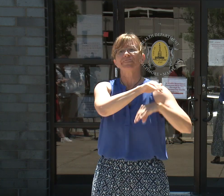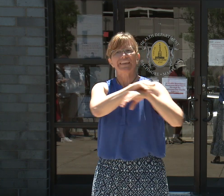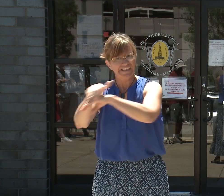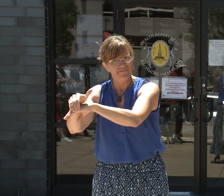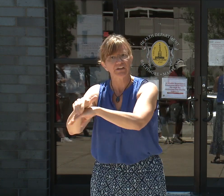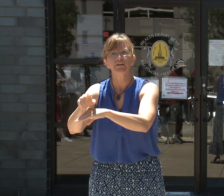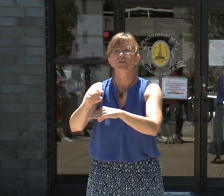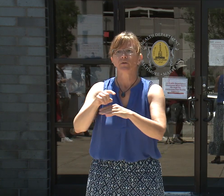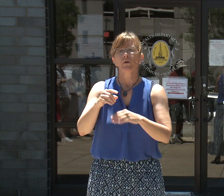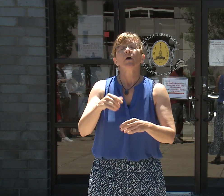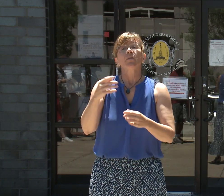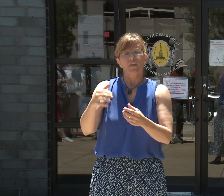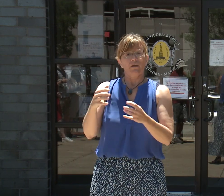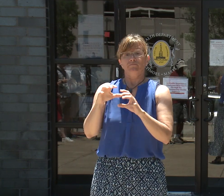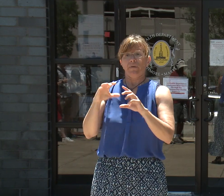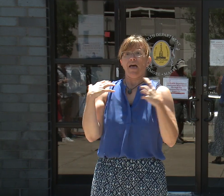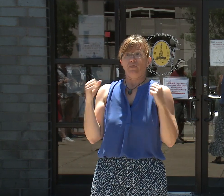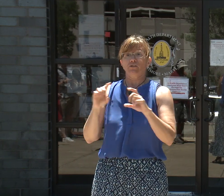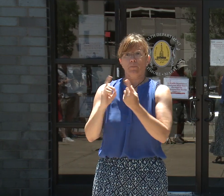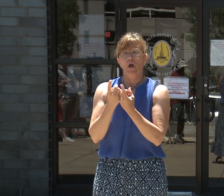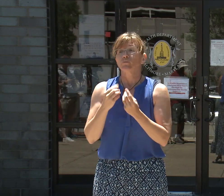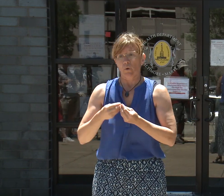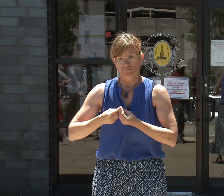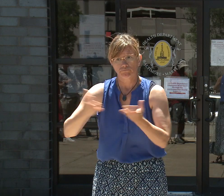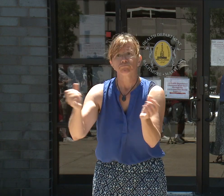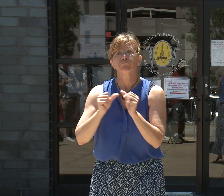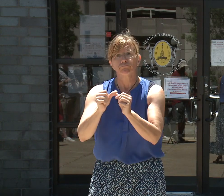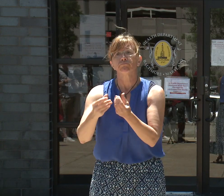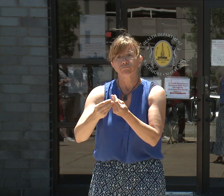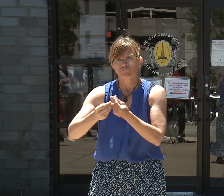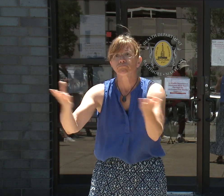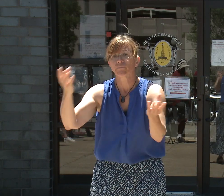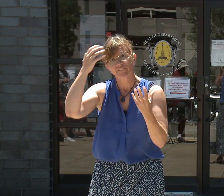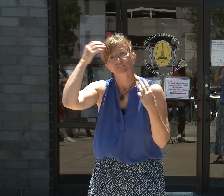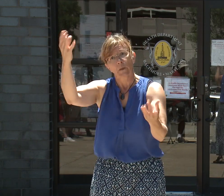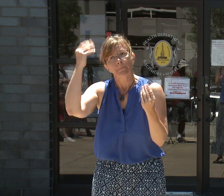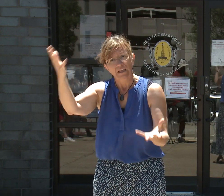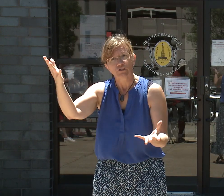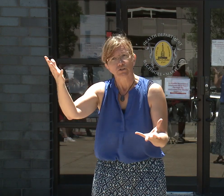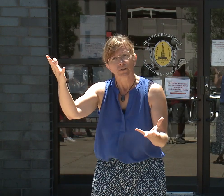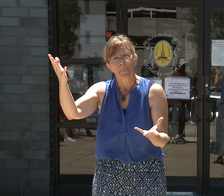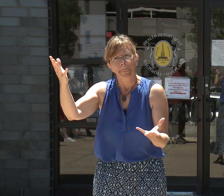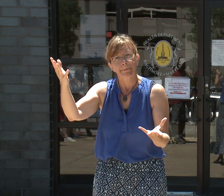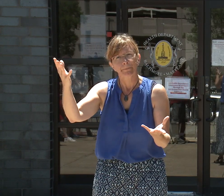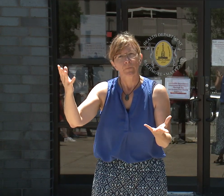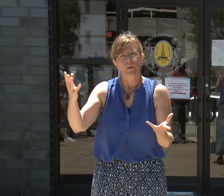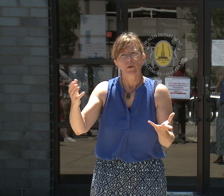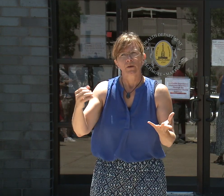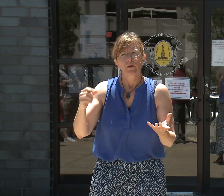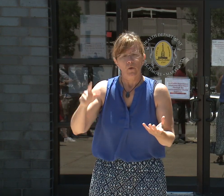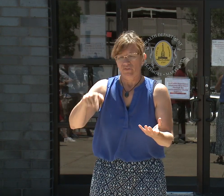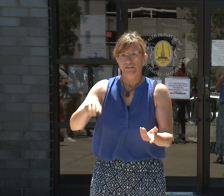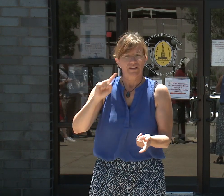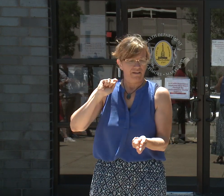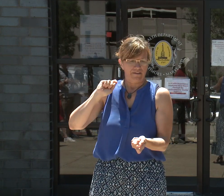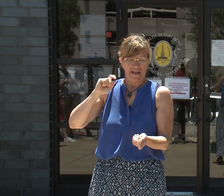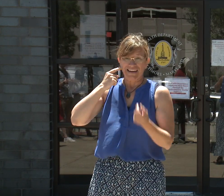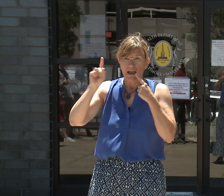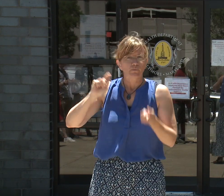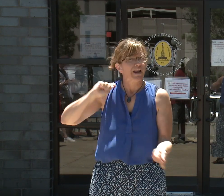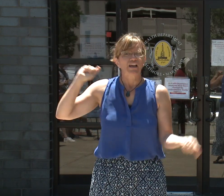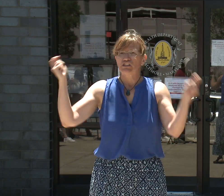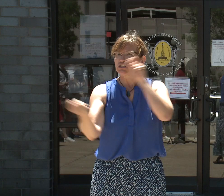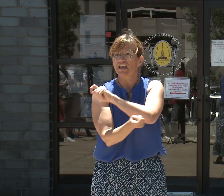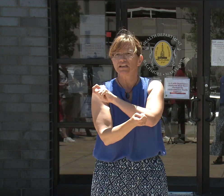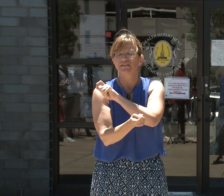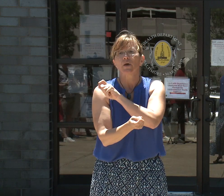vaccines for the foreseeable future, and nothing about today's announcement will change our commitment to vaccinating our residents to protect them